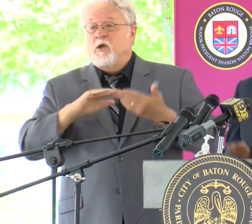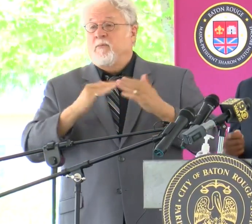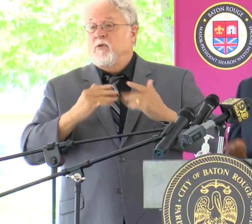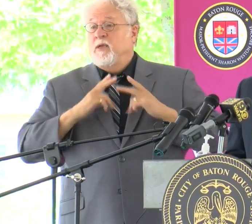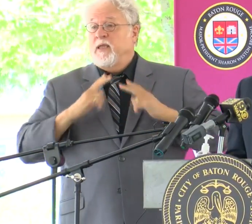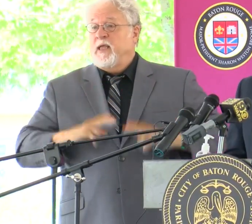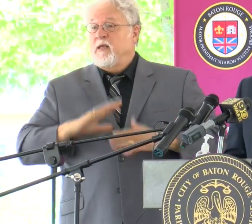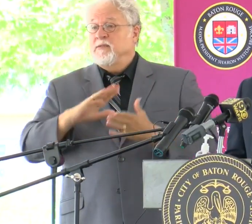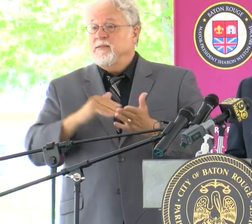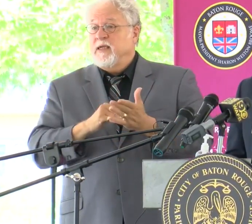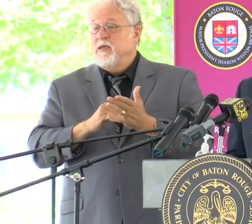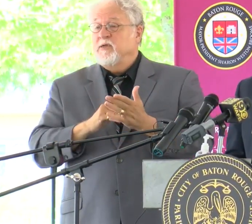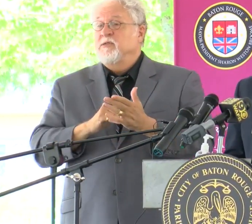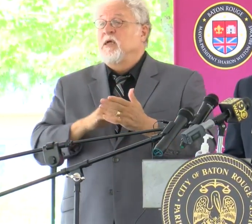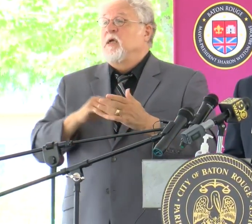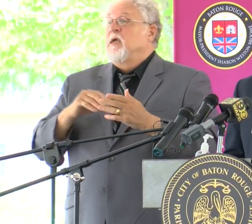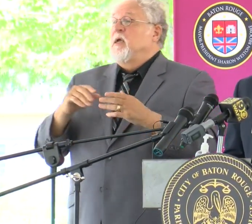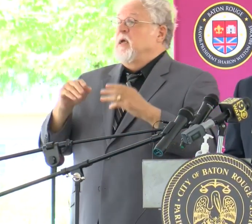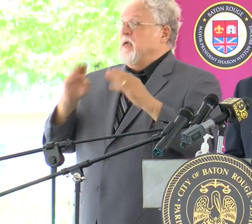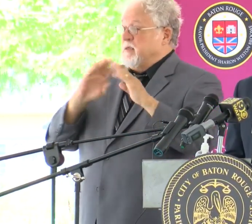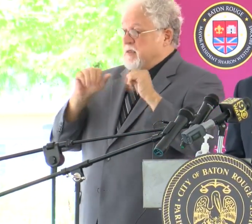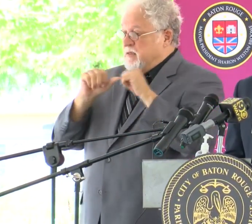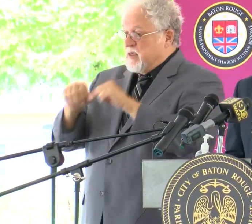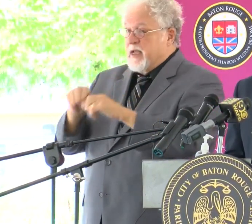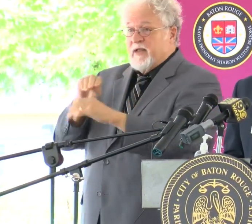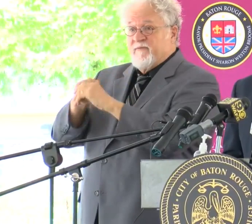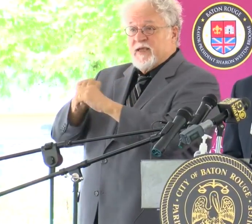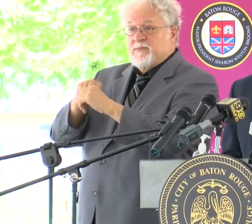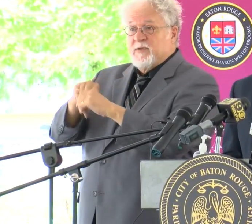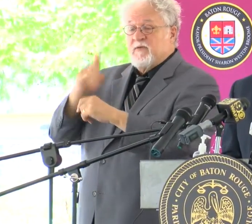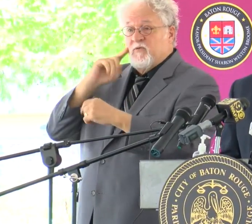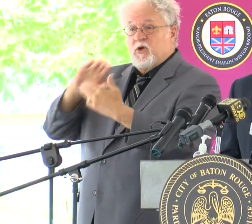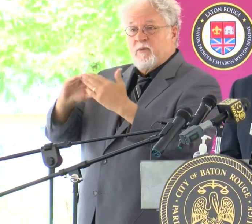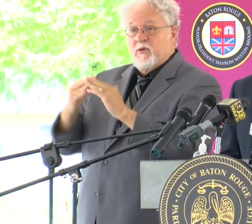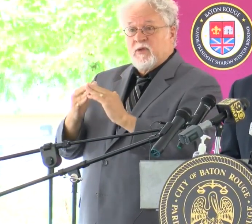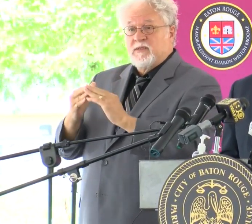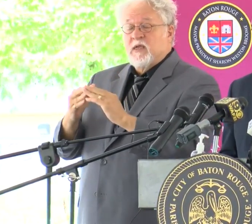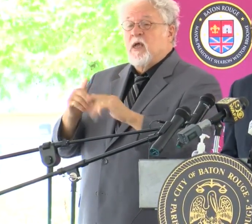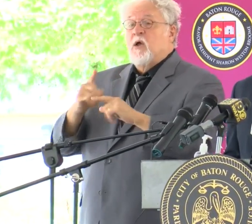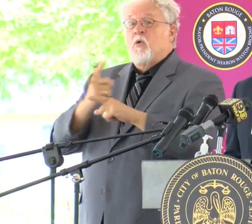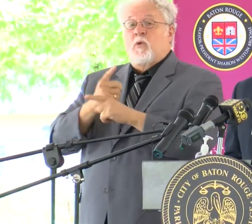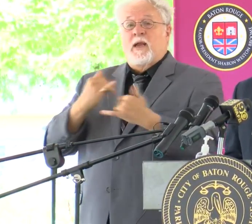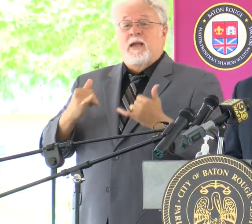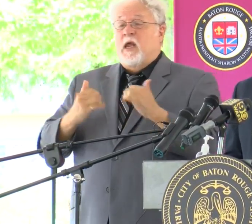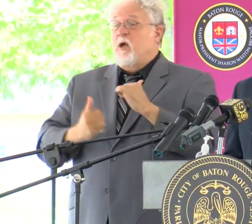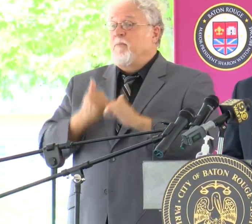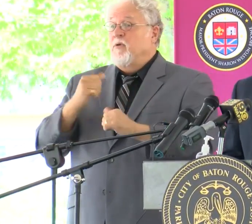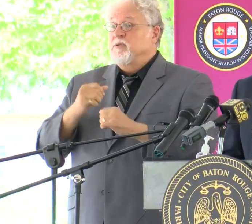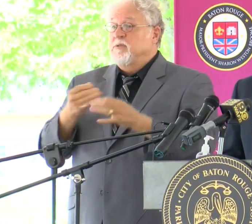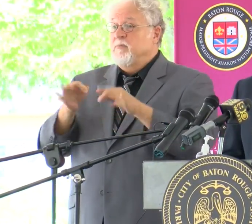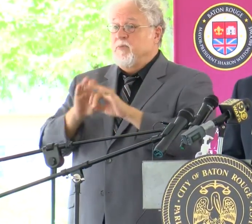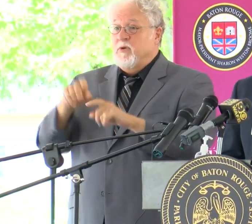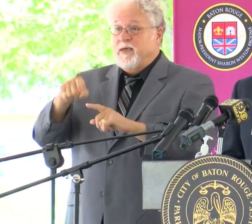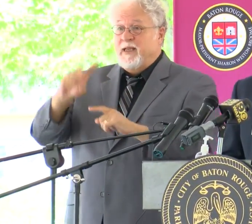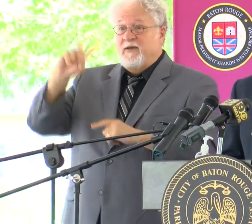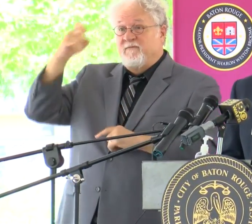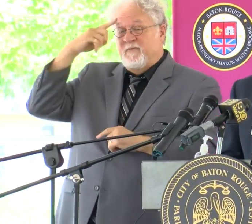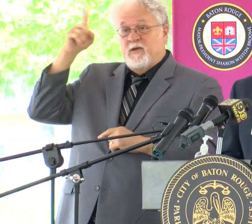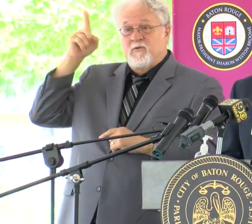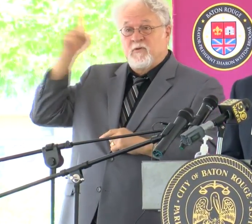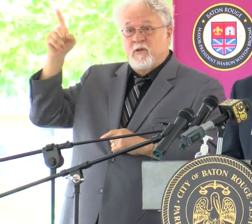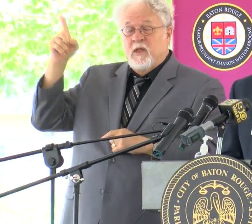centers. We will continue to double down our investment in communities. But right now the most pressing need on the federal level